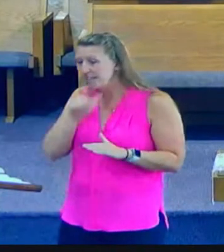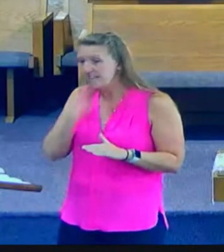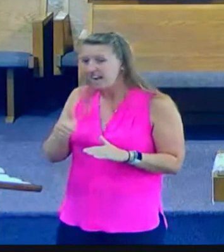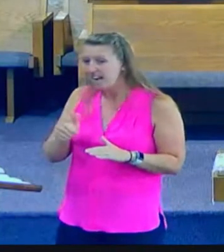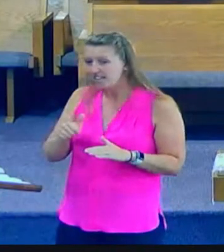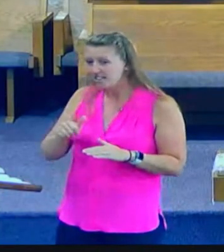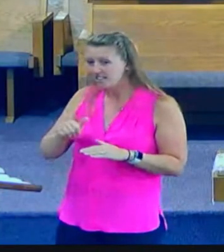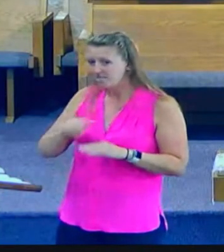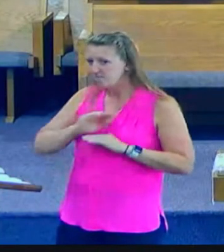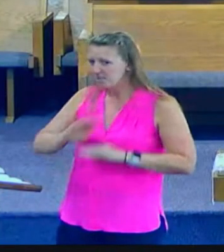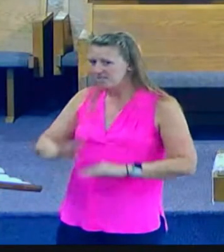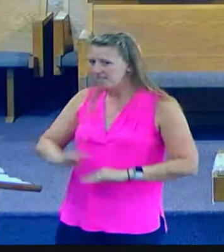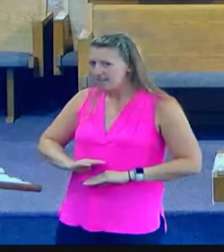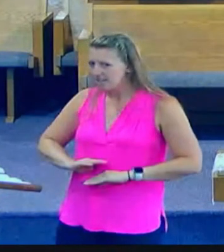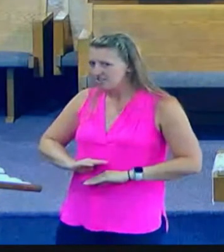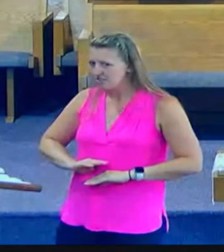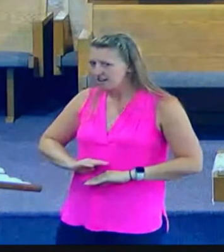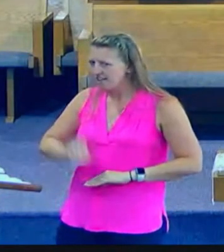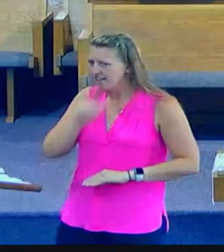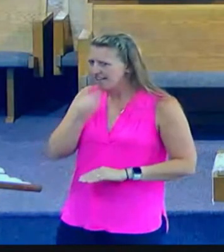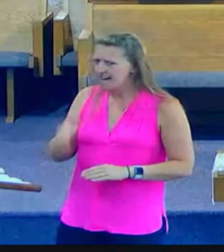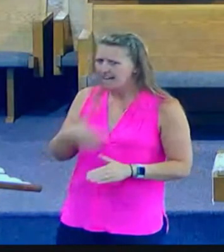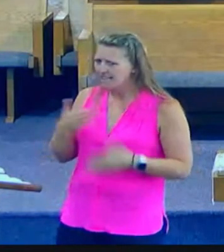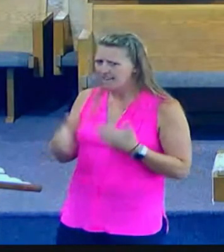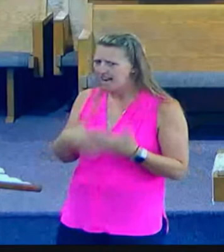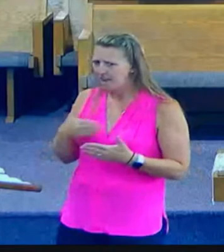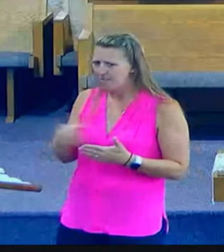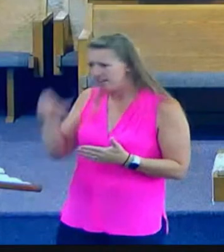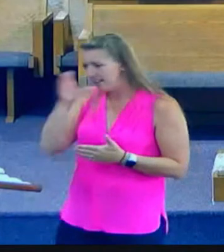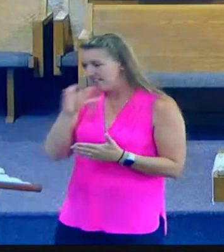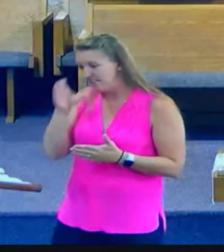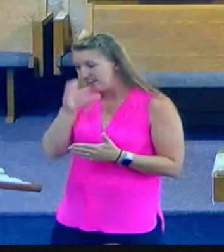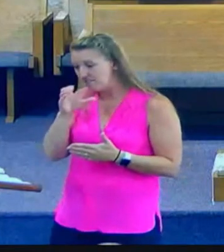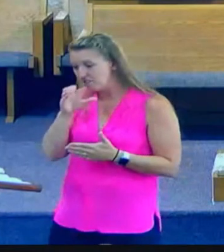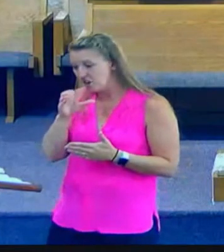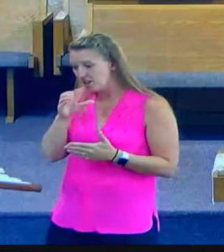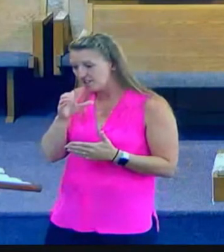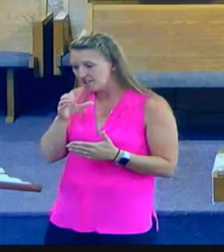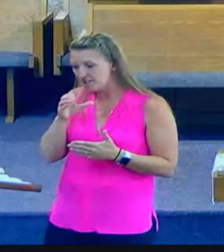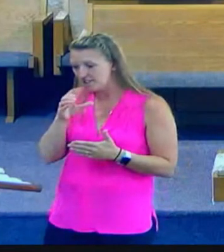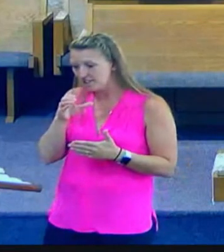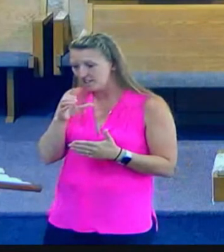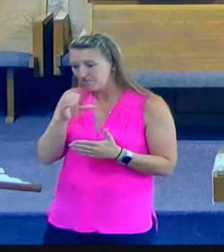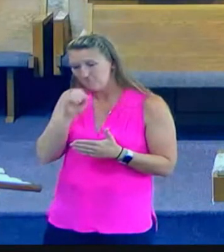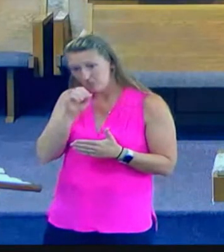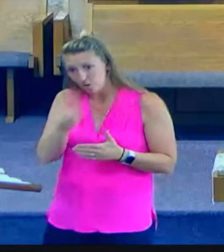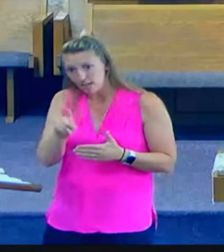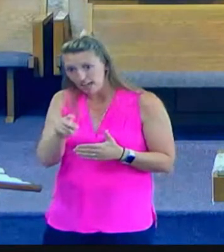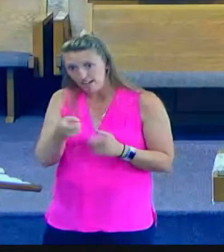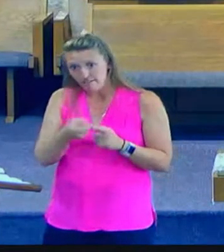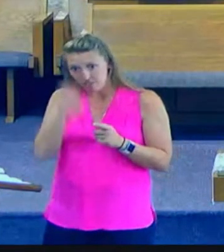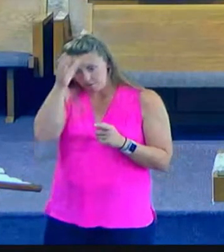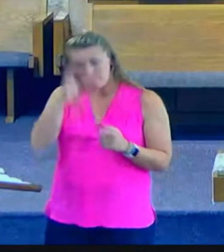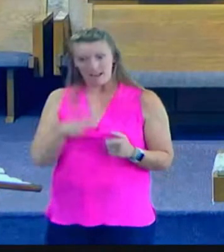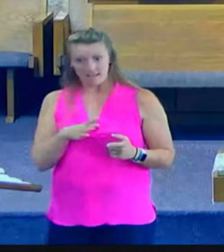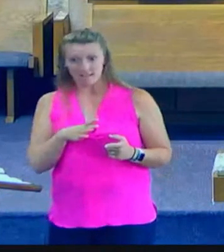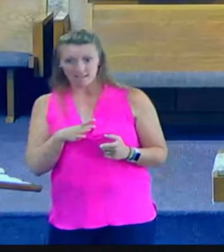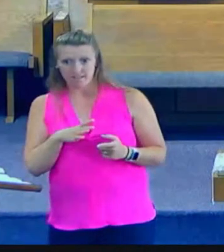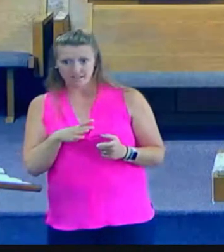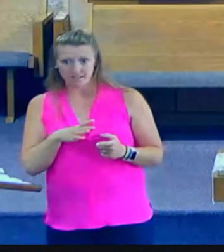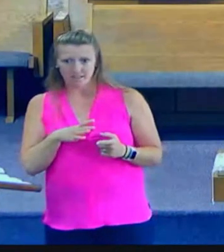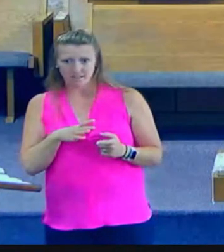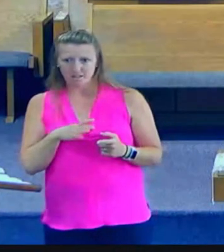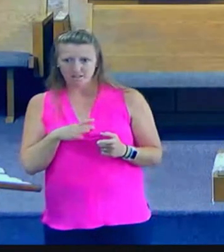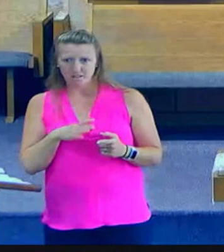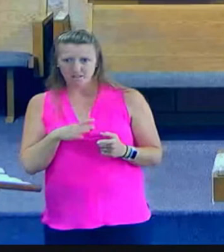with all that life has brought them they've sought approval of men and yet at the end of the day they felt like they had no